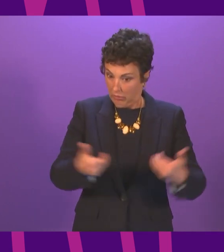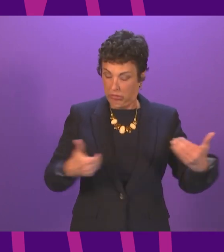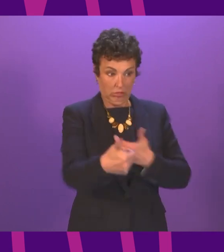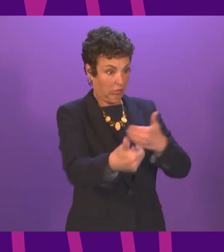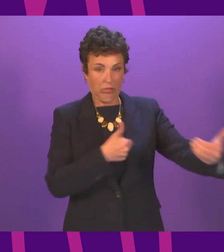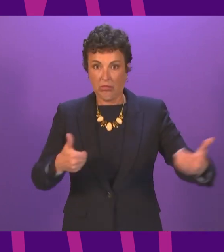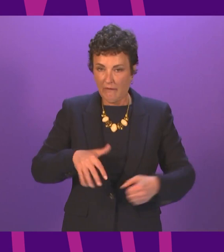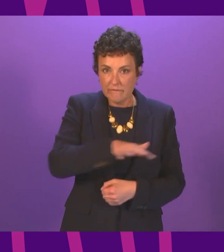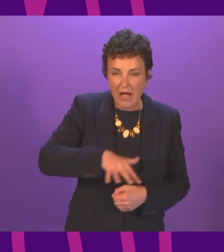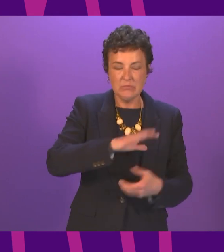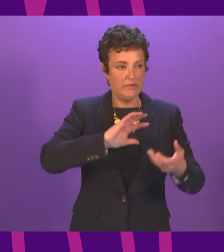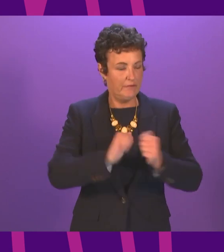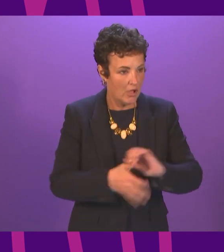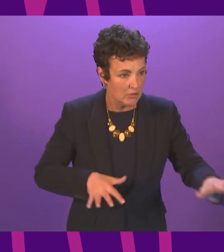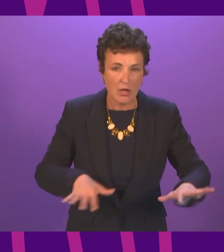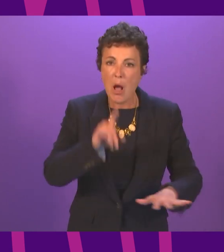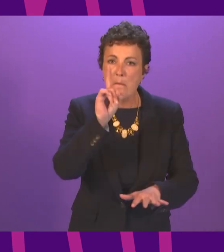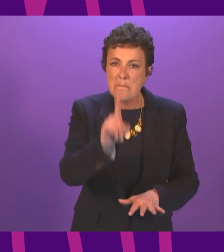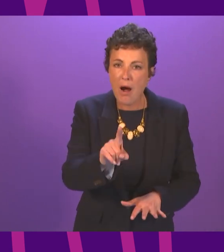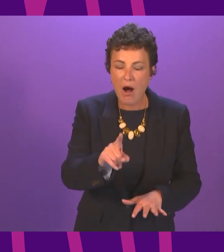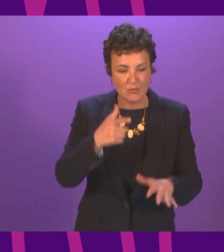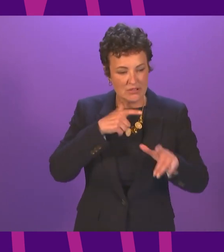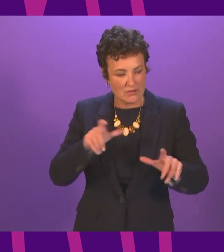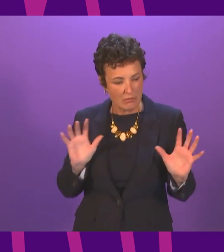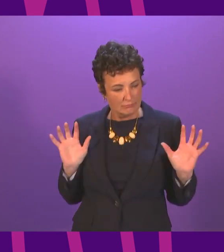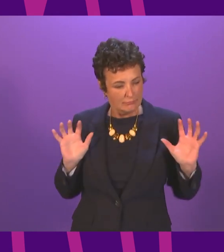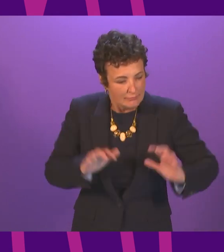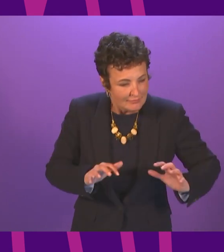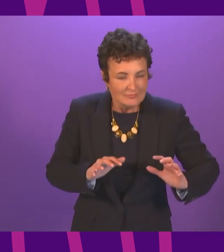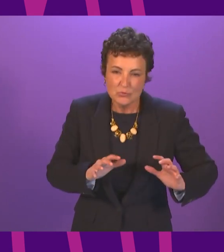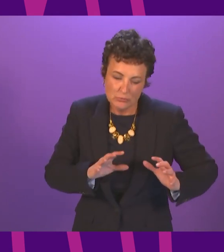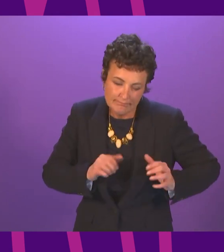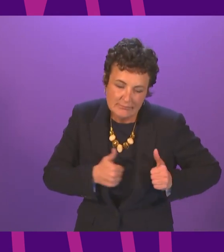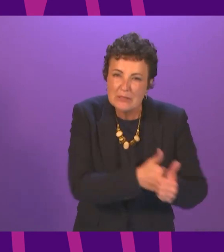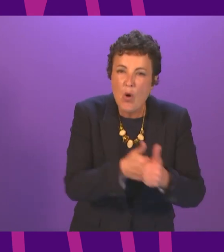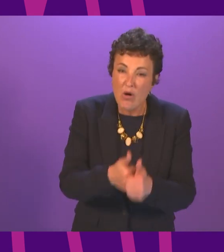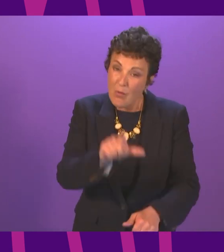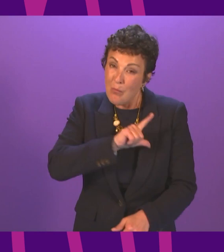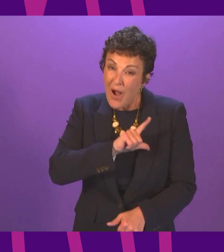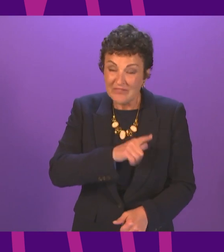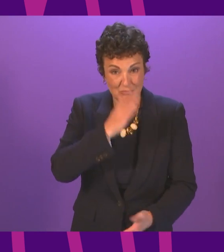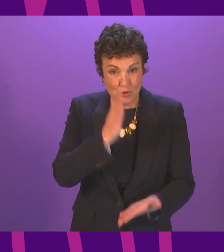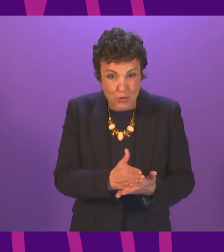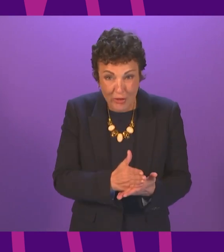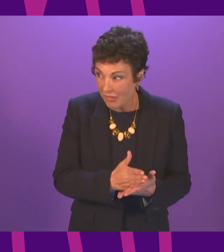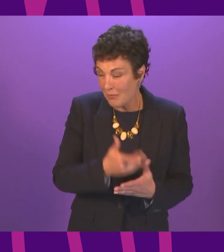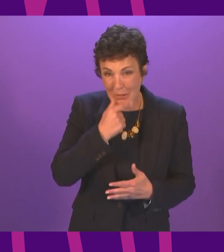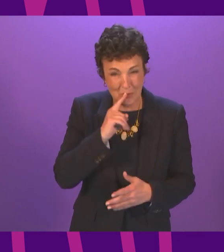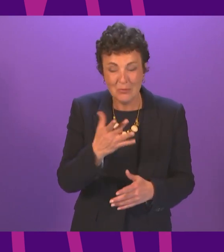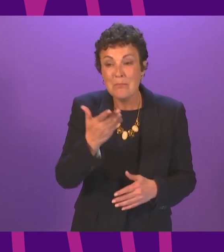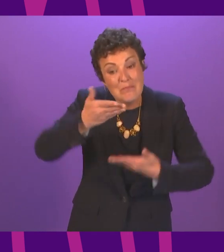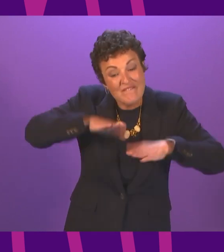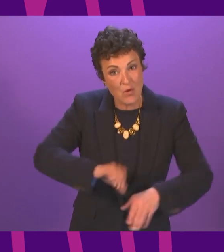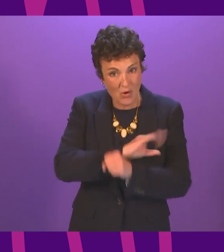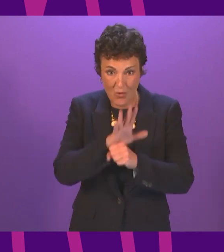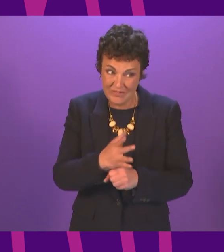friends and our family but despite that we come together like never before the truth is though that for too many people things were impossibly hard before